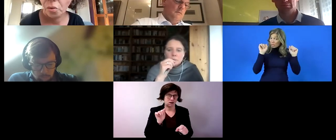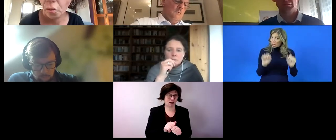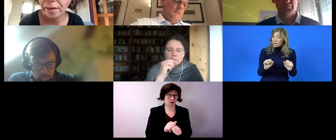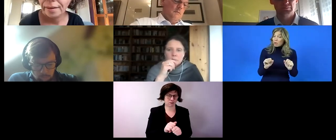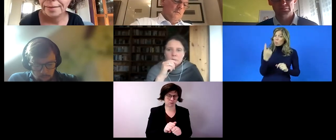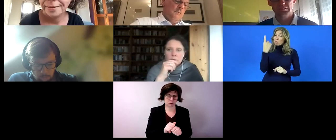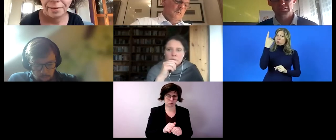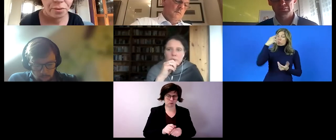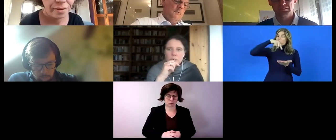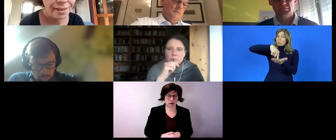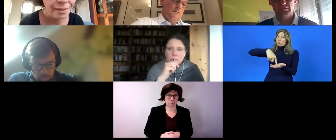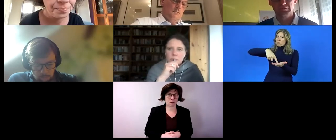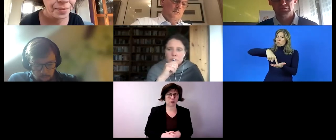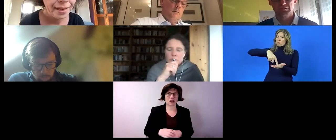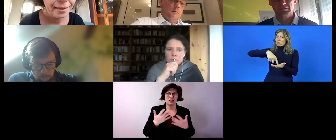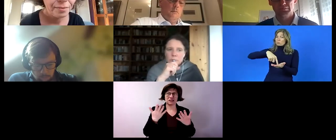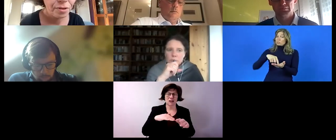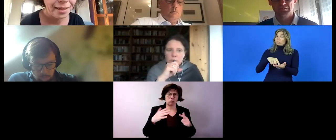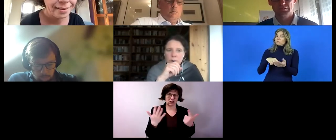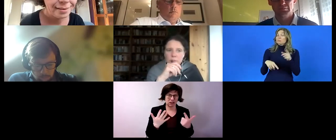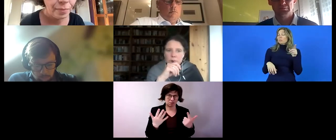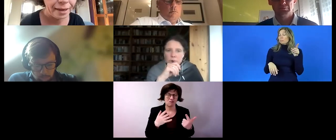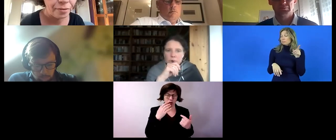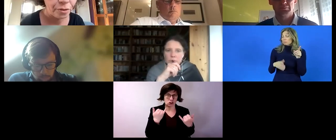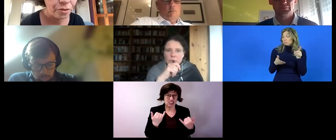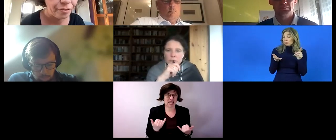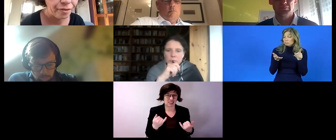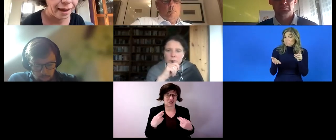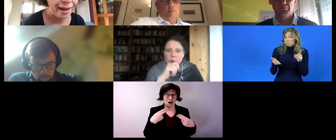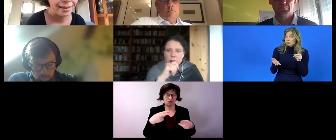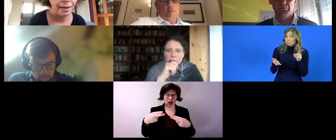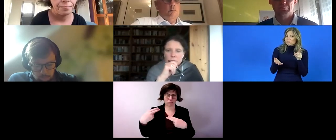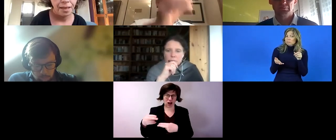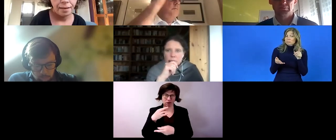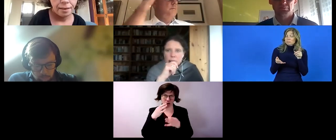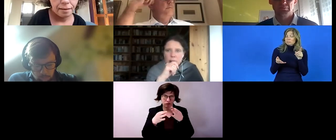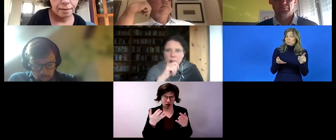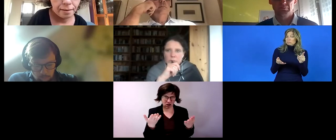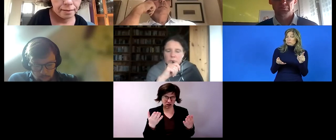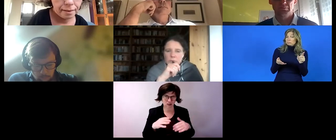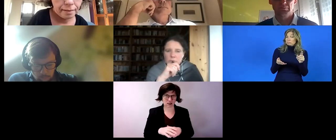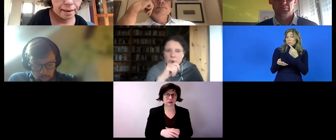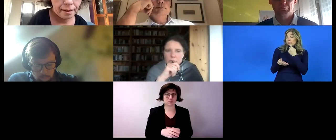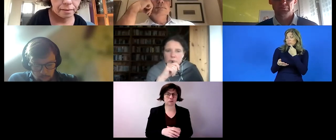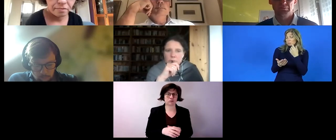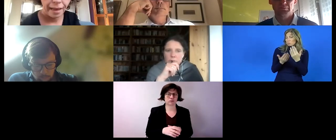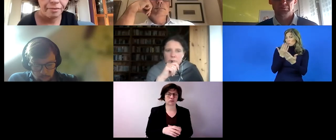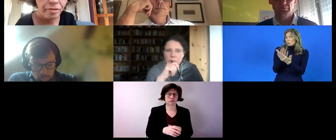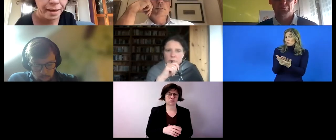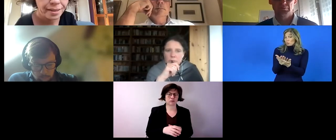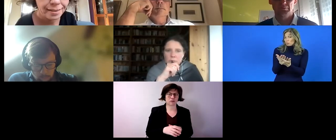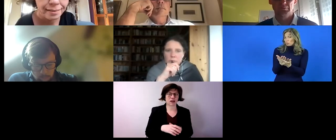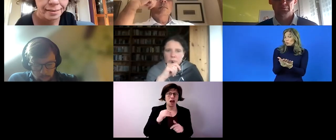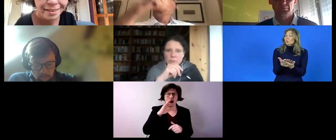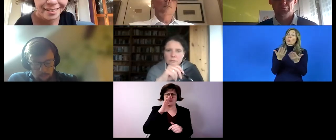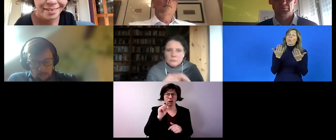they will um adopt proposals in this respect it's now turned to seven and i'd uh leave you the floor